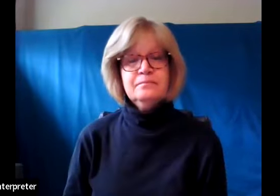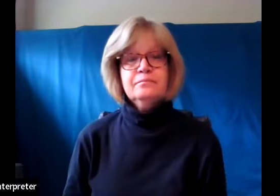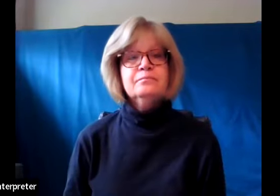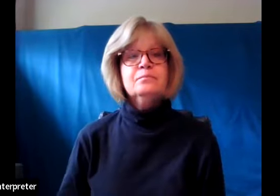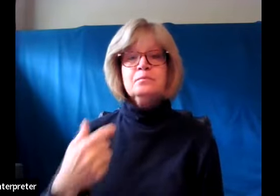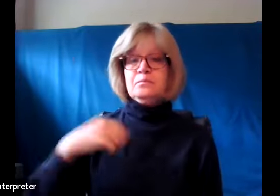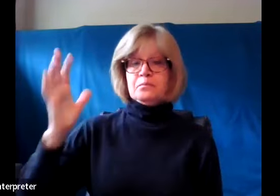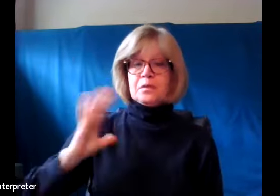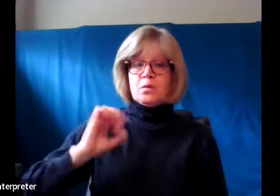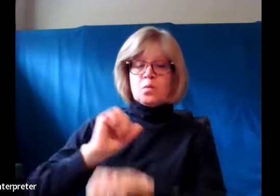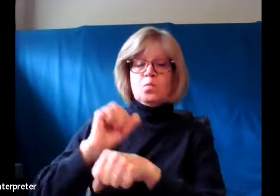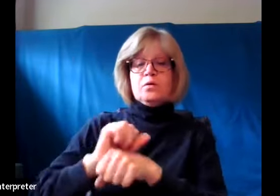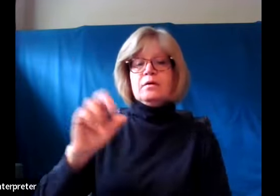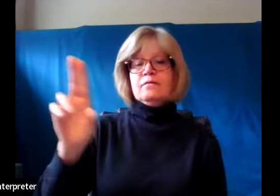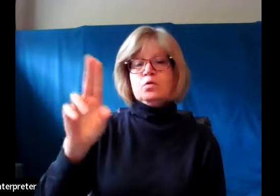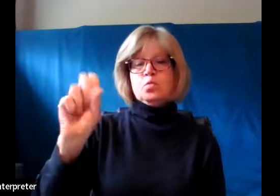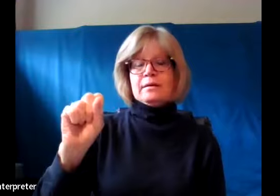When I was working at the USDA.